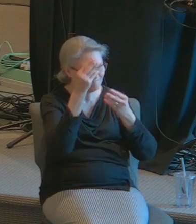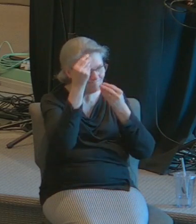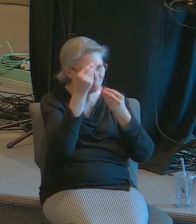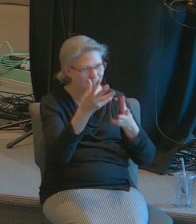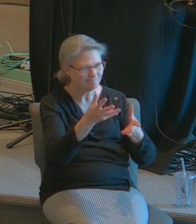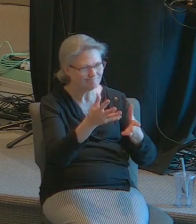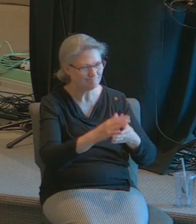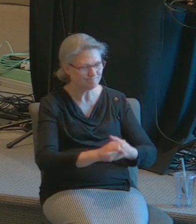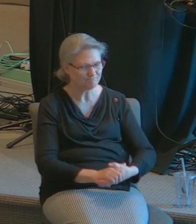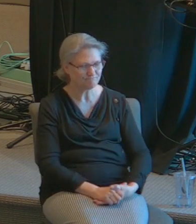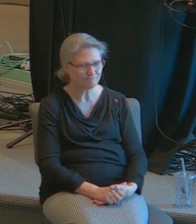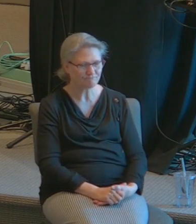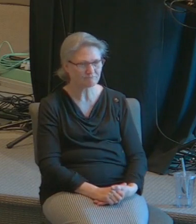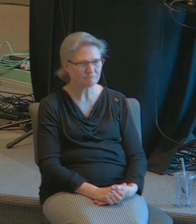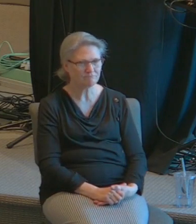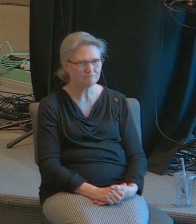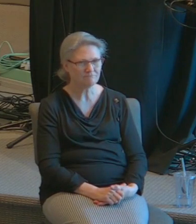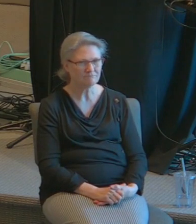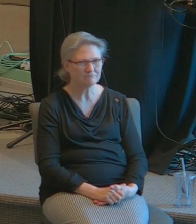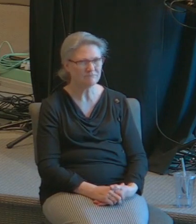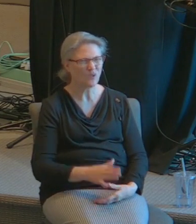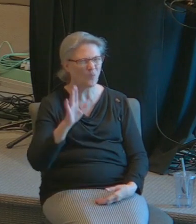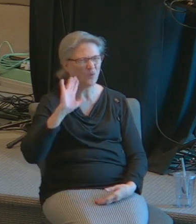was preaching in a place one time